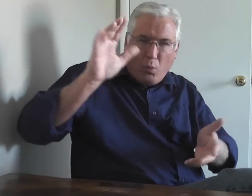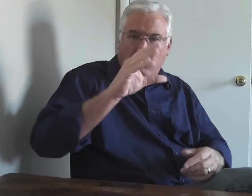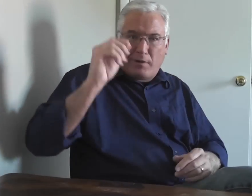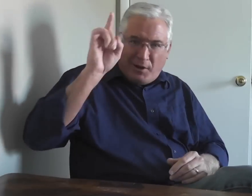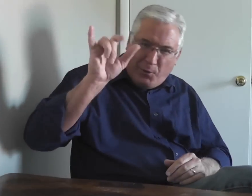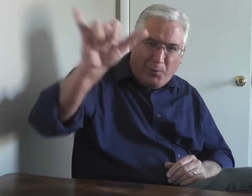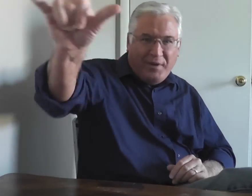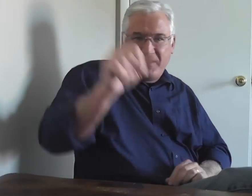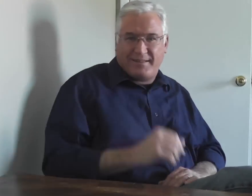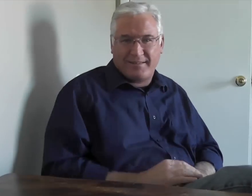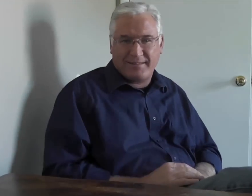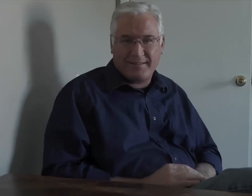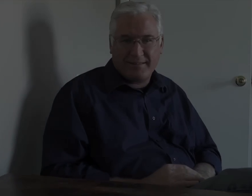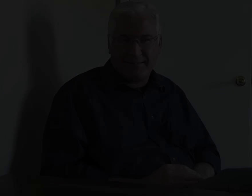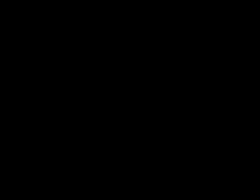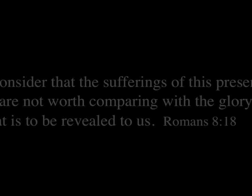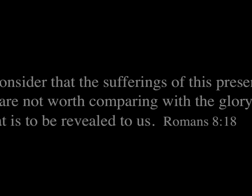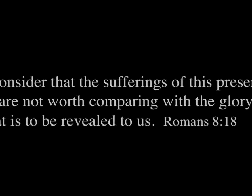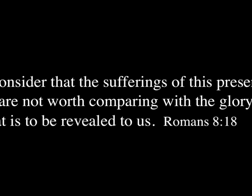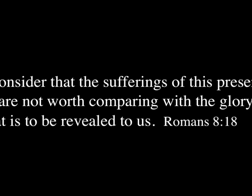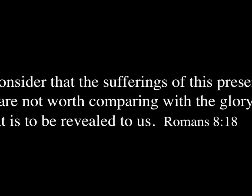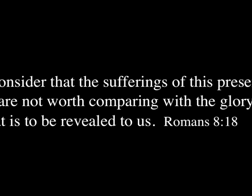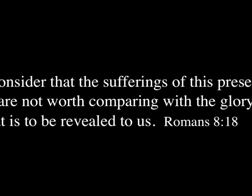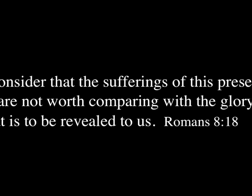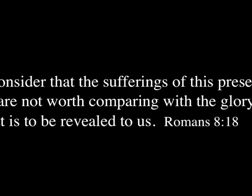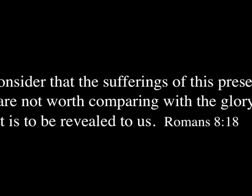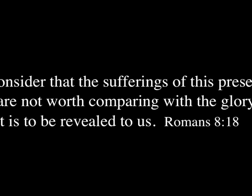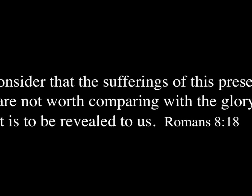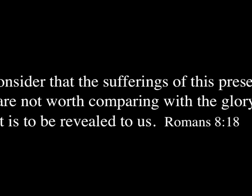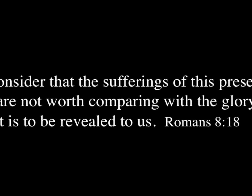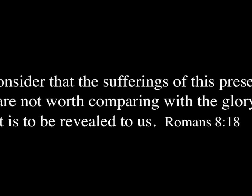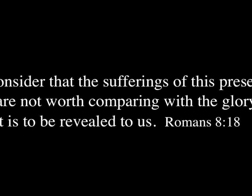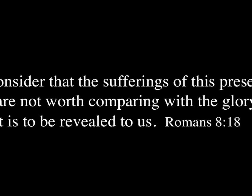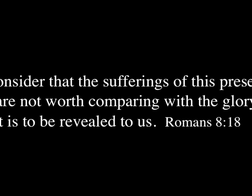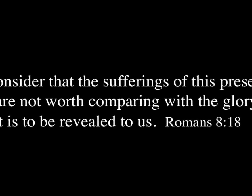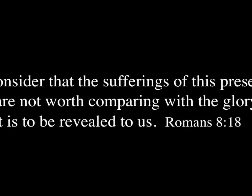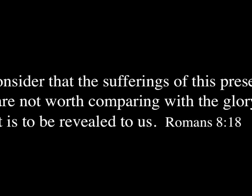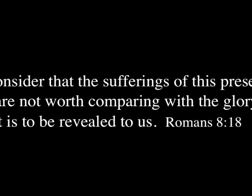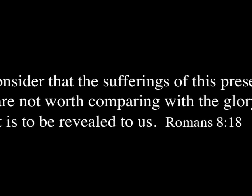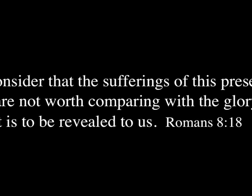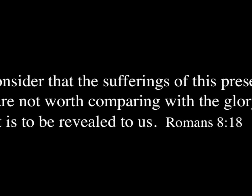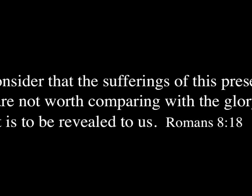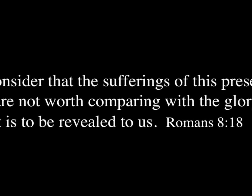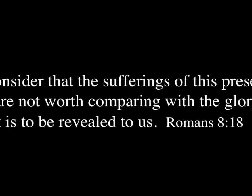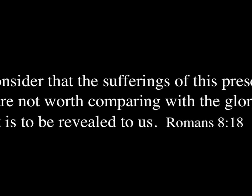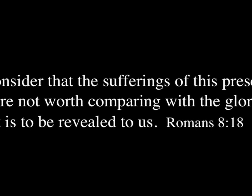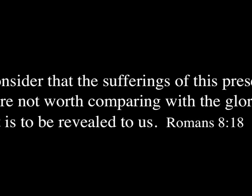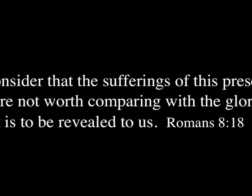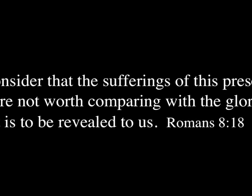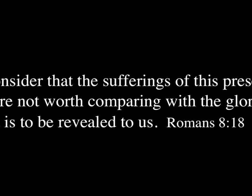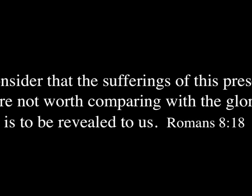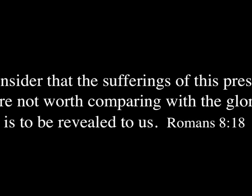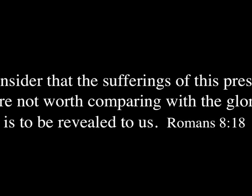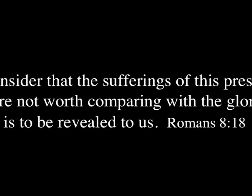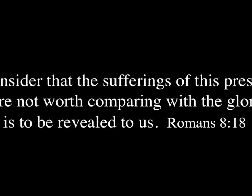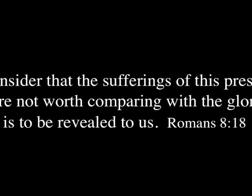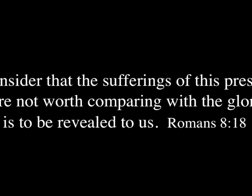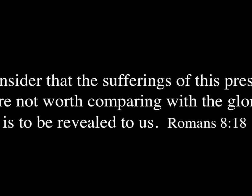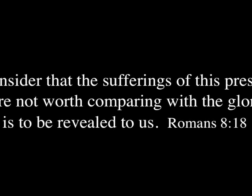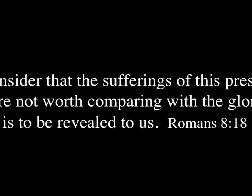future glory for eternity. For I consider that the sufferings of this present time are not worth comparing with the glory that